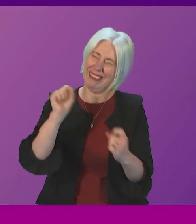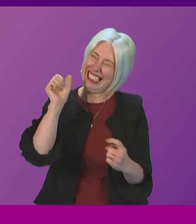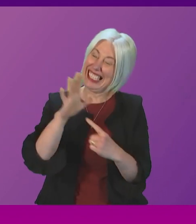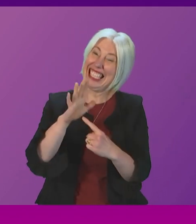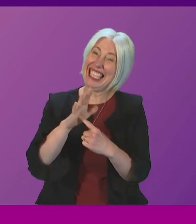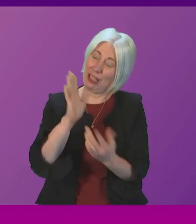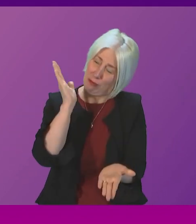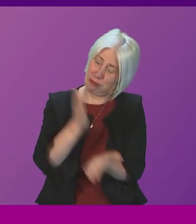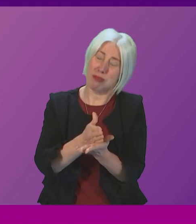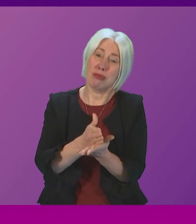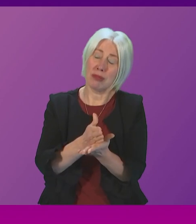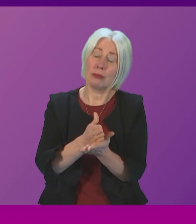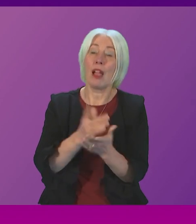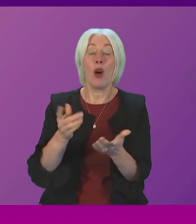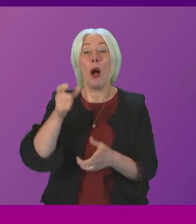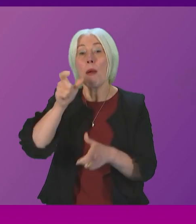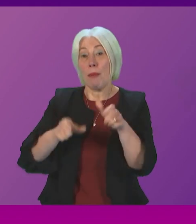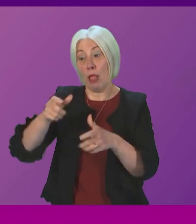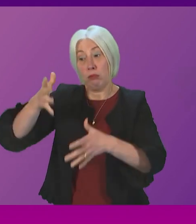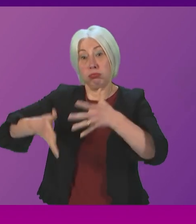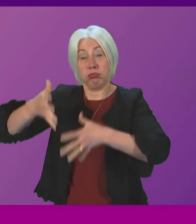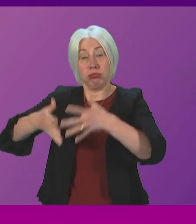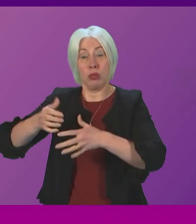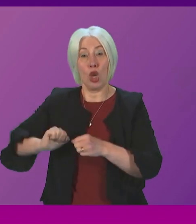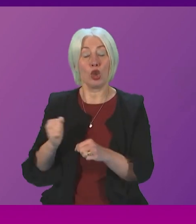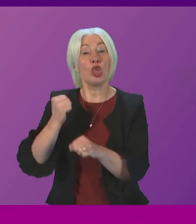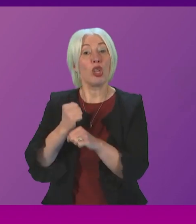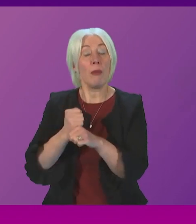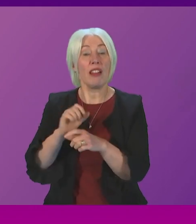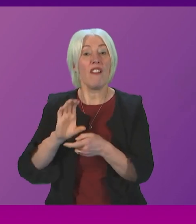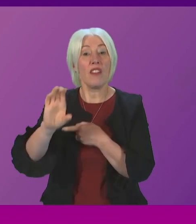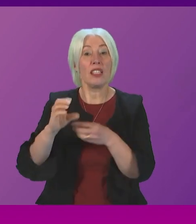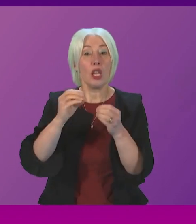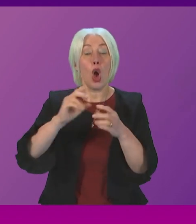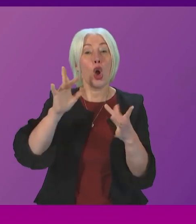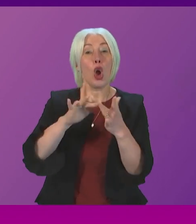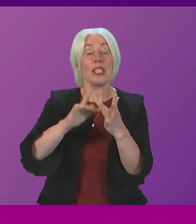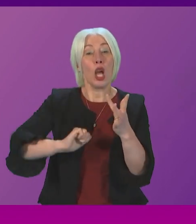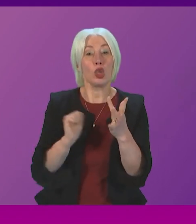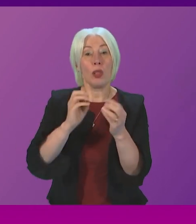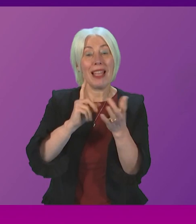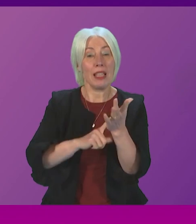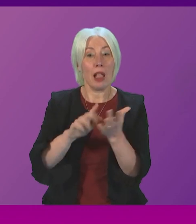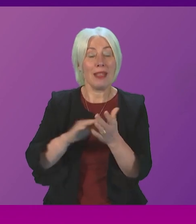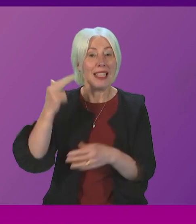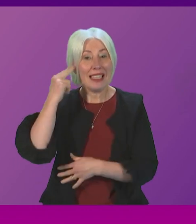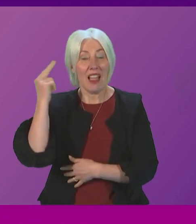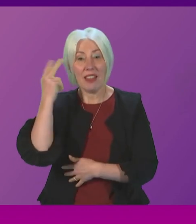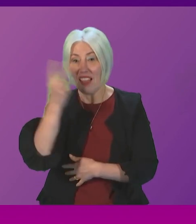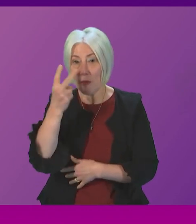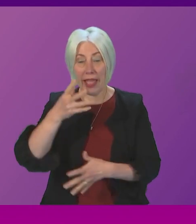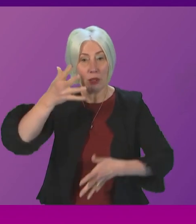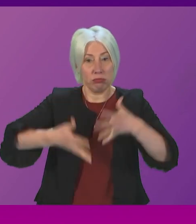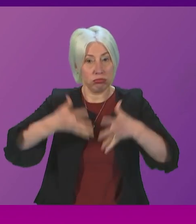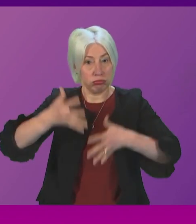role in this for BSL users the Scottish government fund contact Scotland BSL which enables deaf and deaf blind British